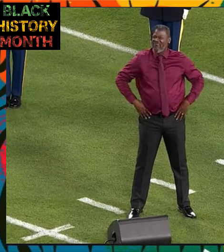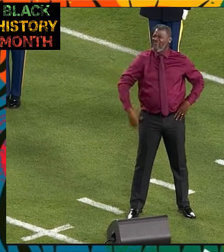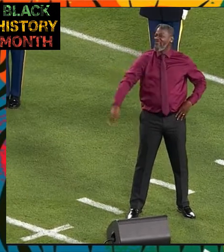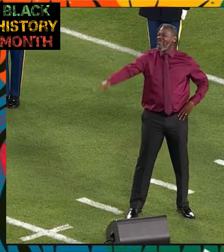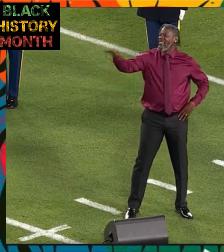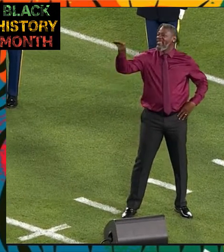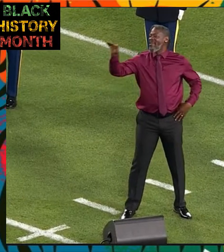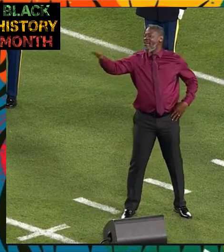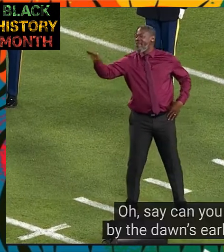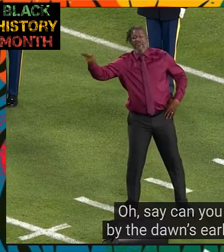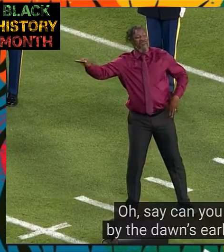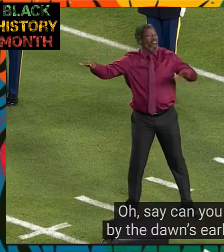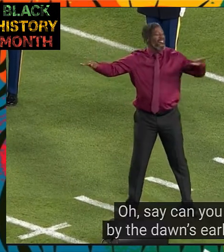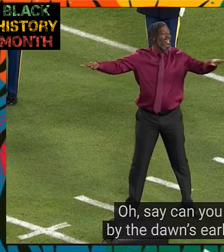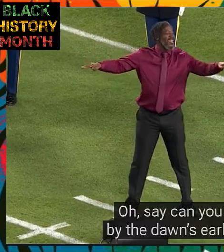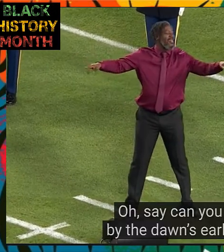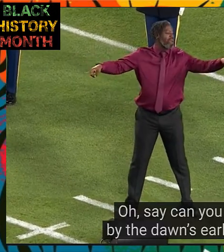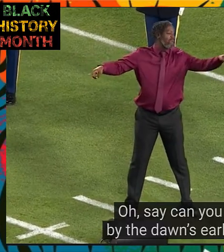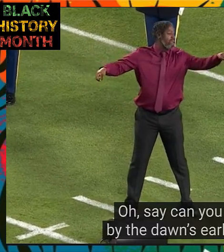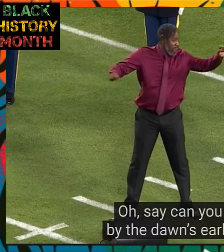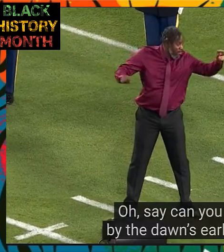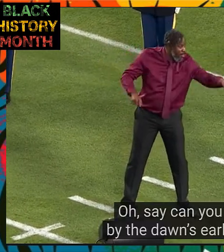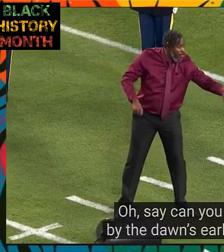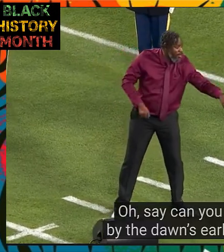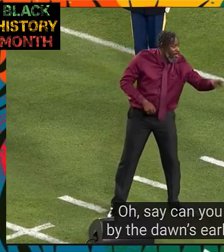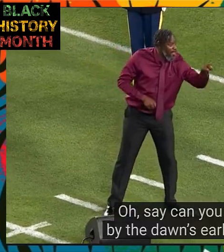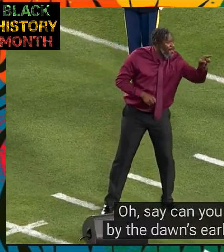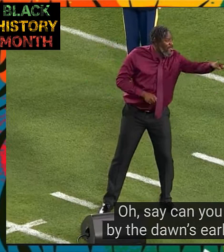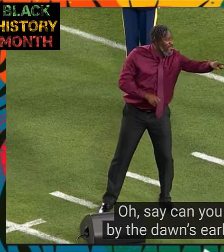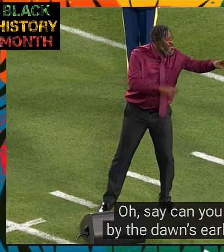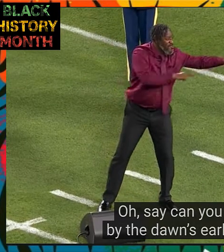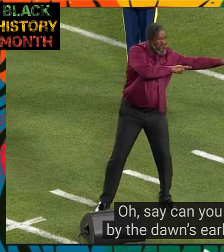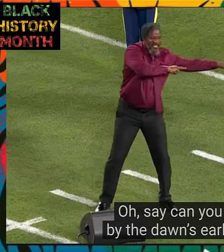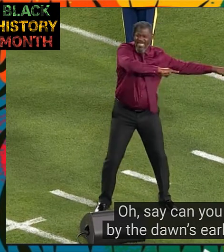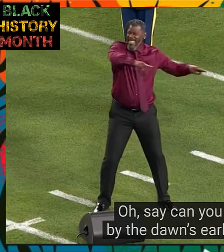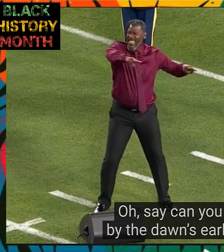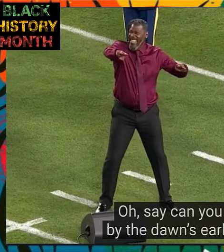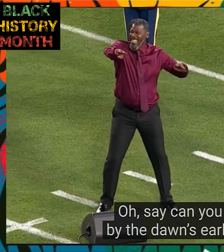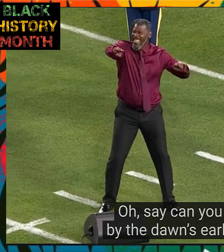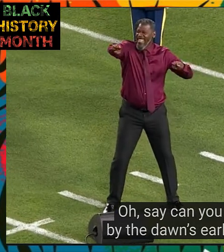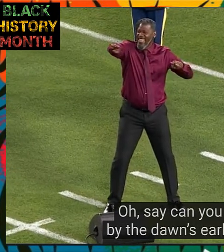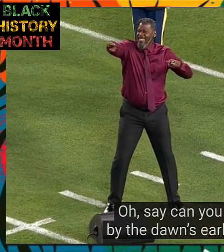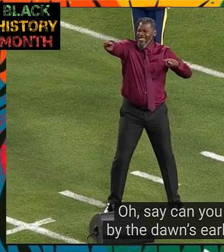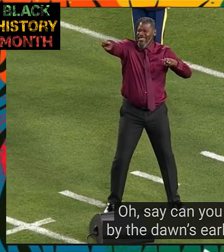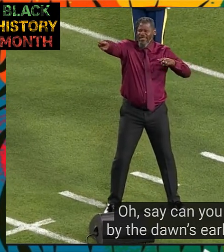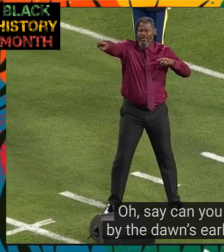bye can you see